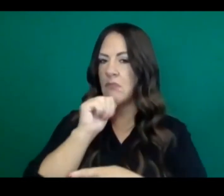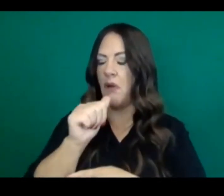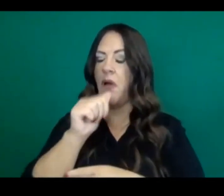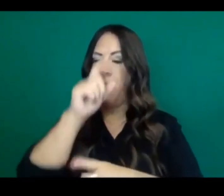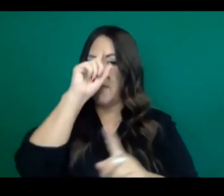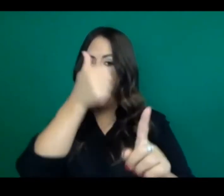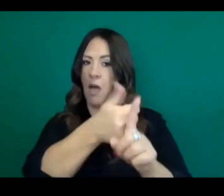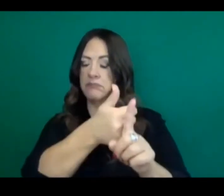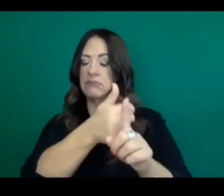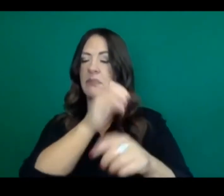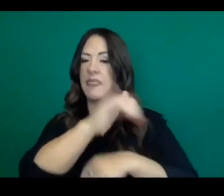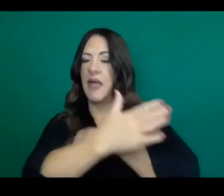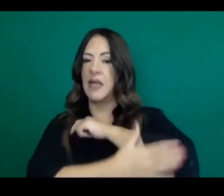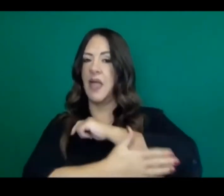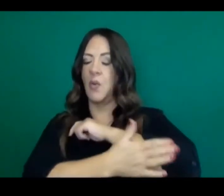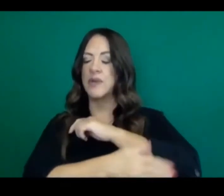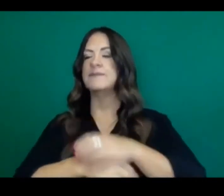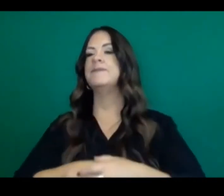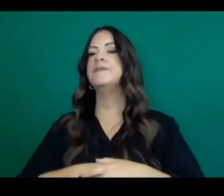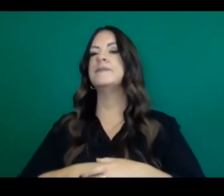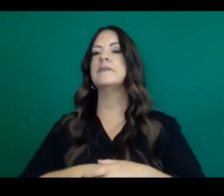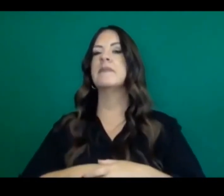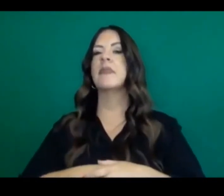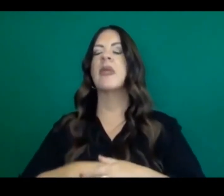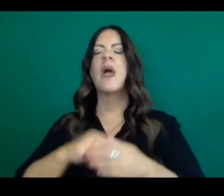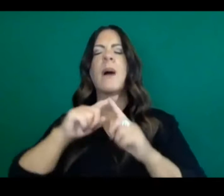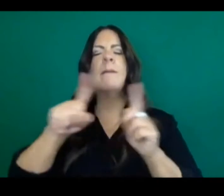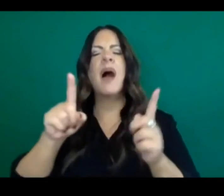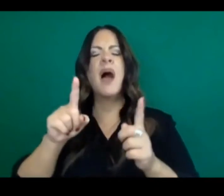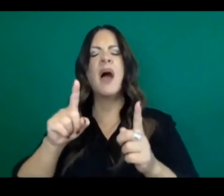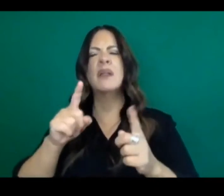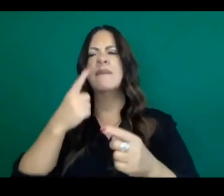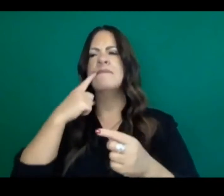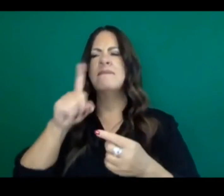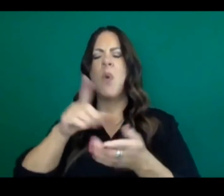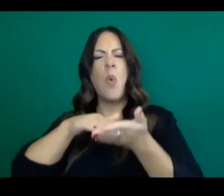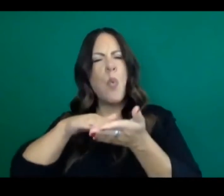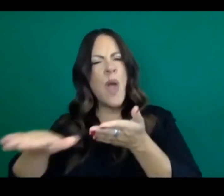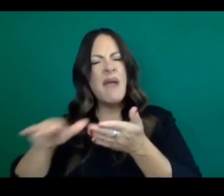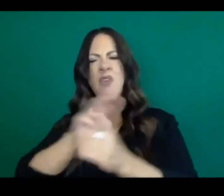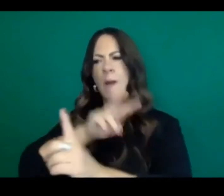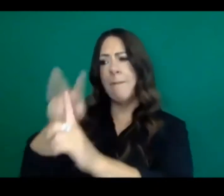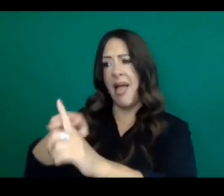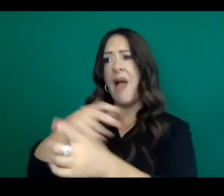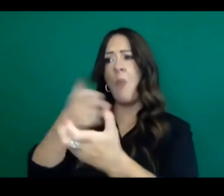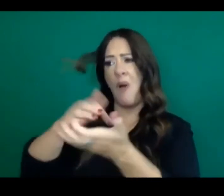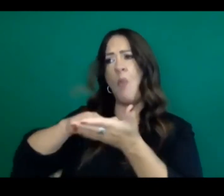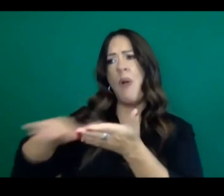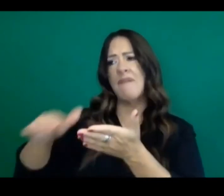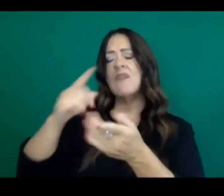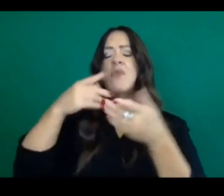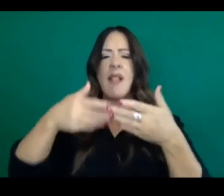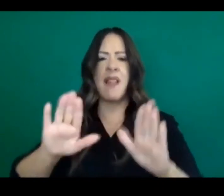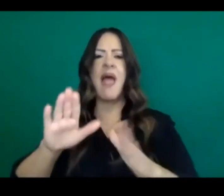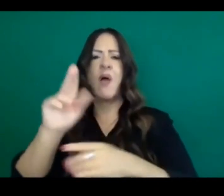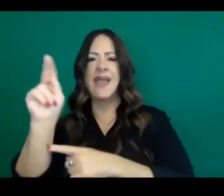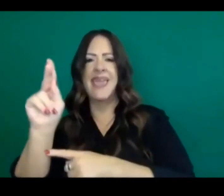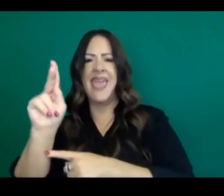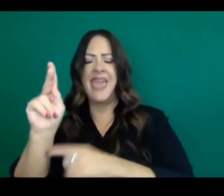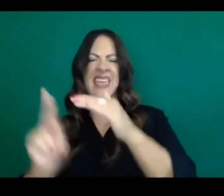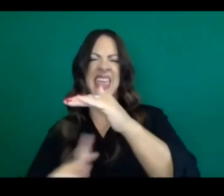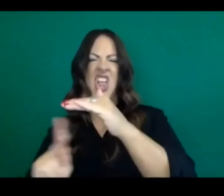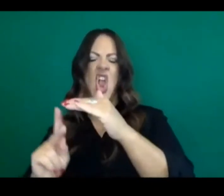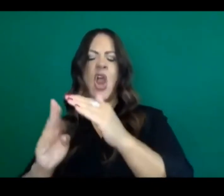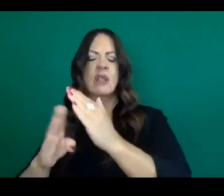The waiver for the K-6 opportunity that we talked about back in late July with schools,